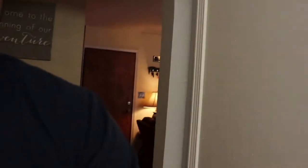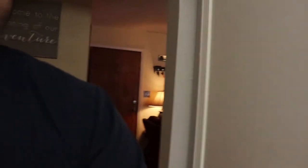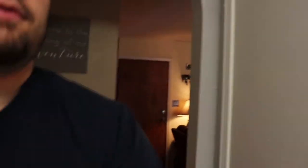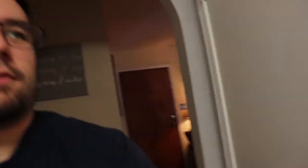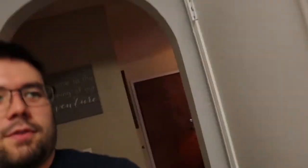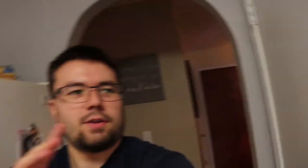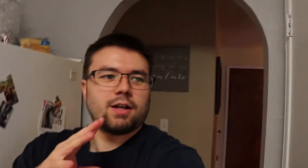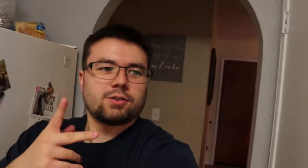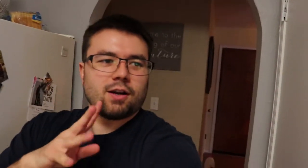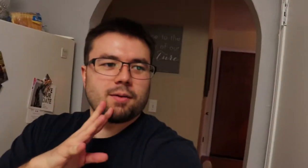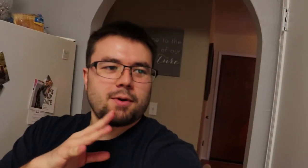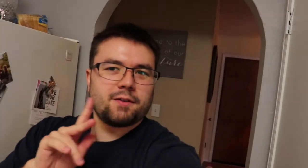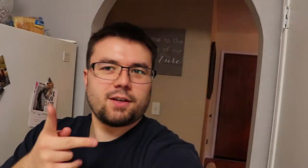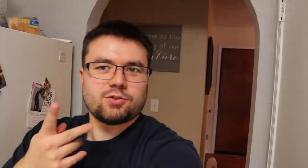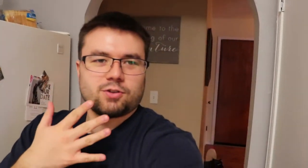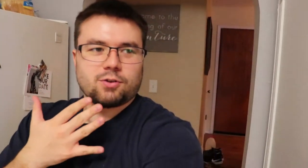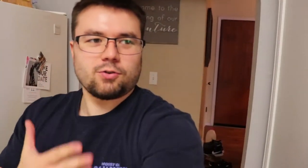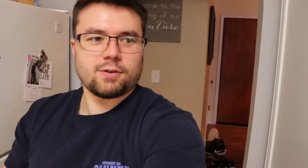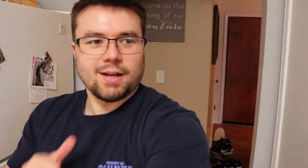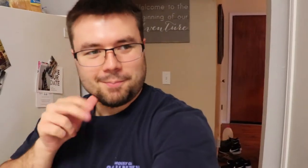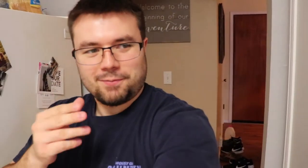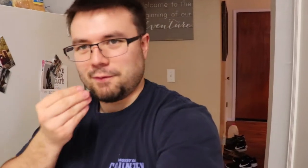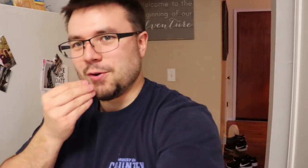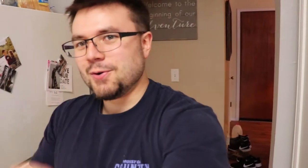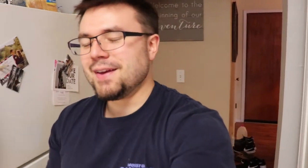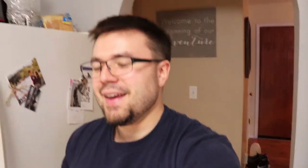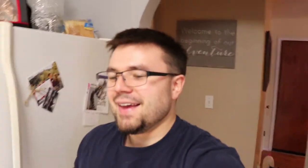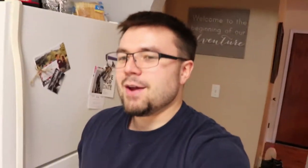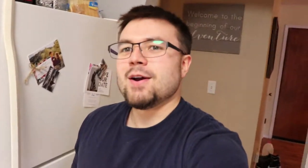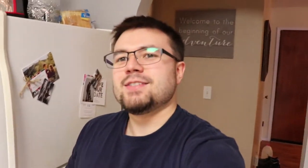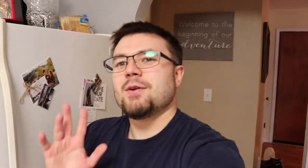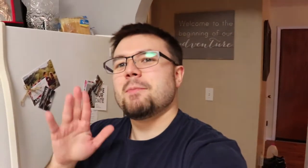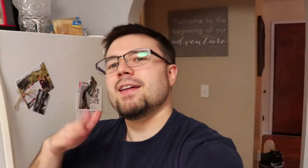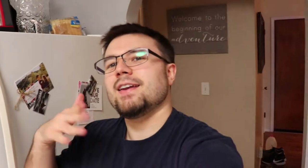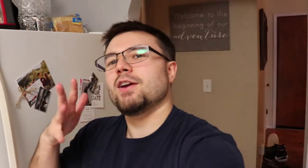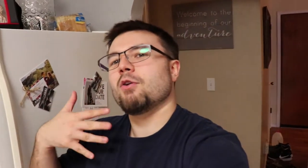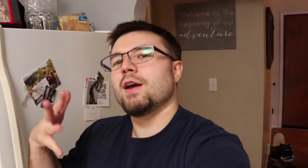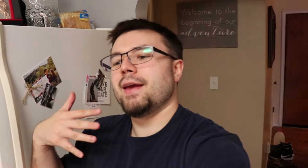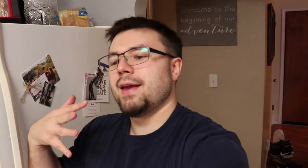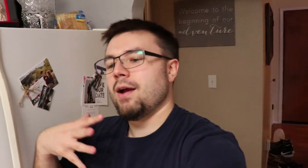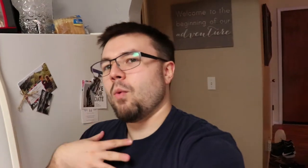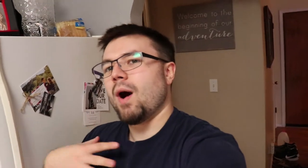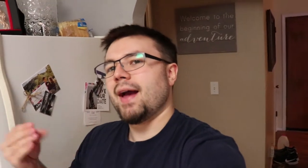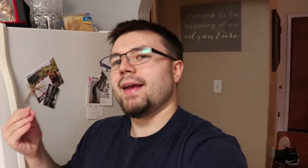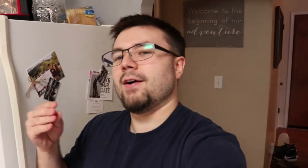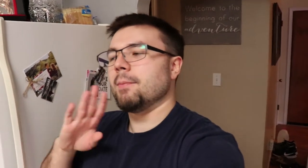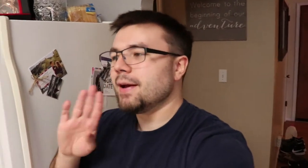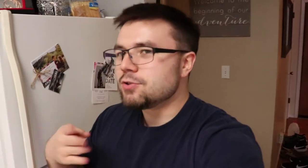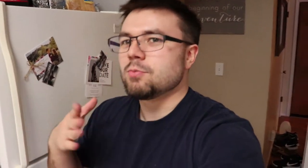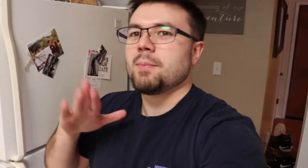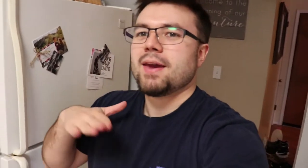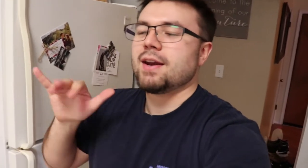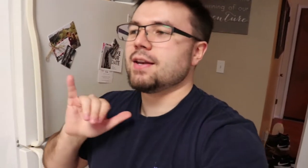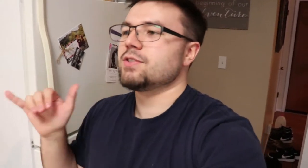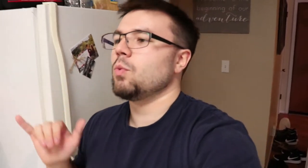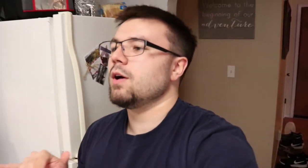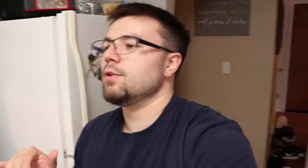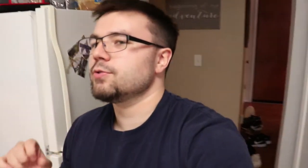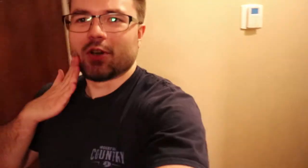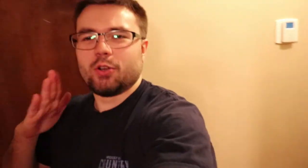i was talking about the kitchen color not the food anyway so yeah we painted it gray white our bedroom we painted it as well so our